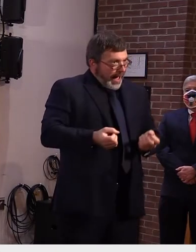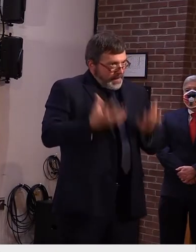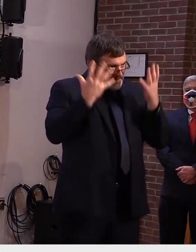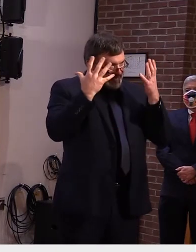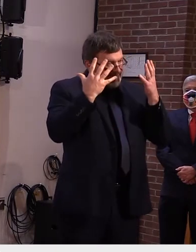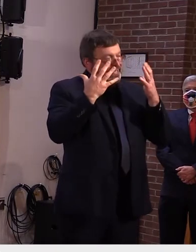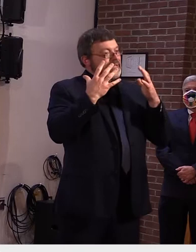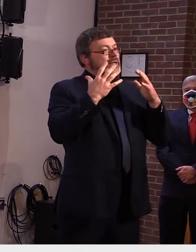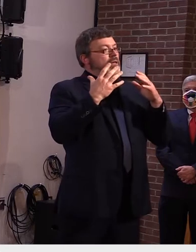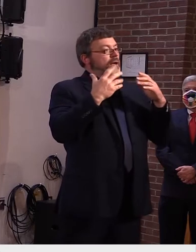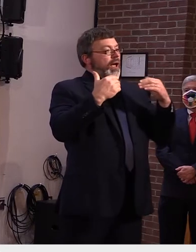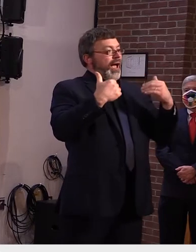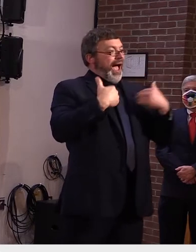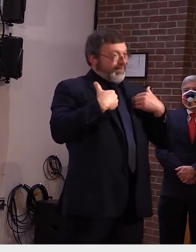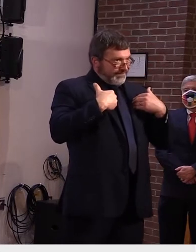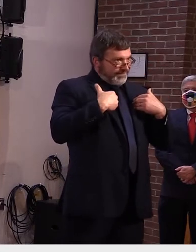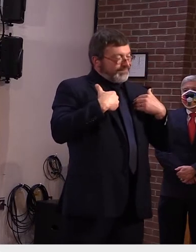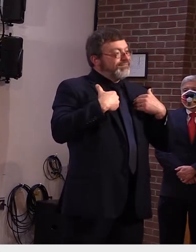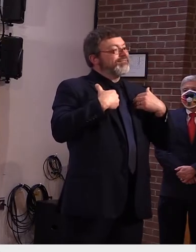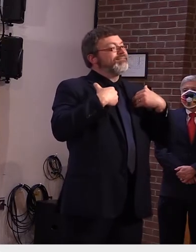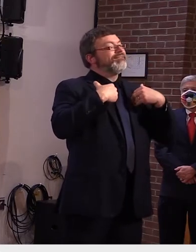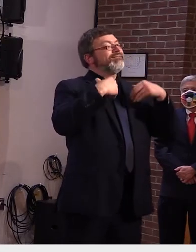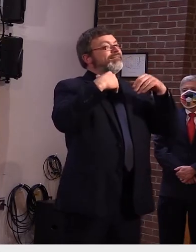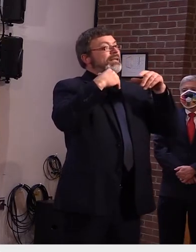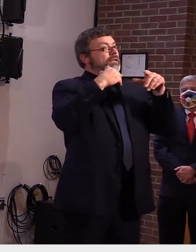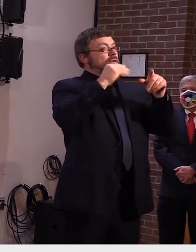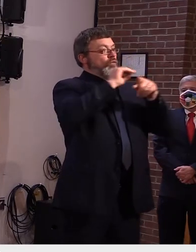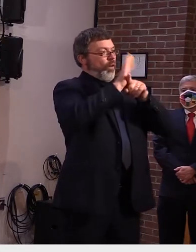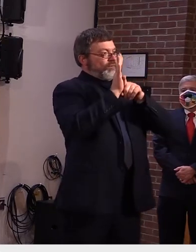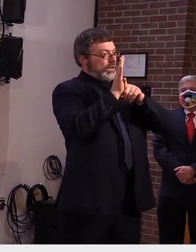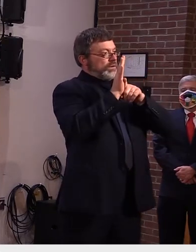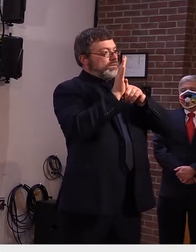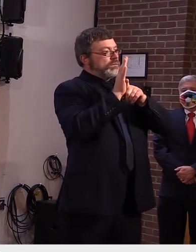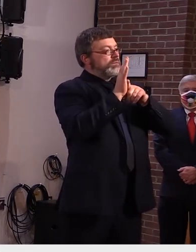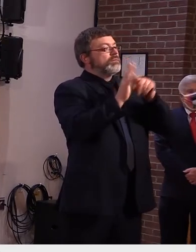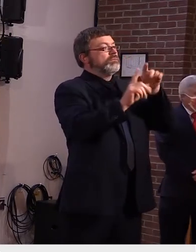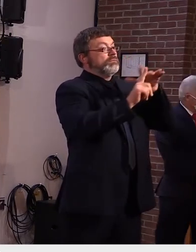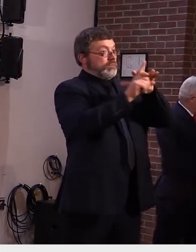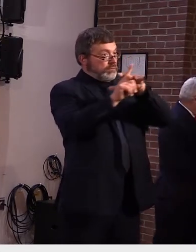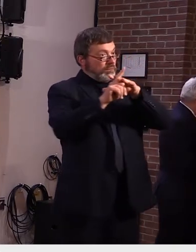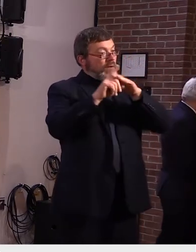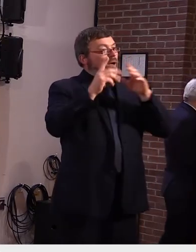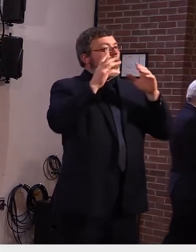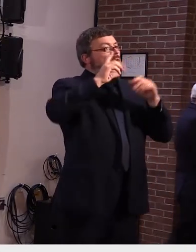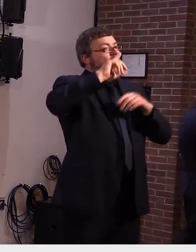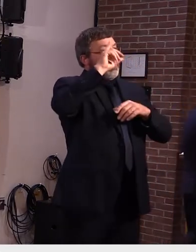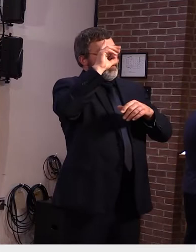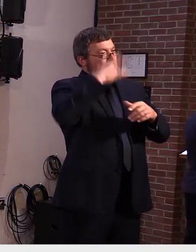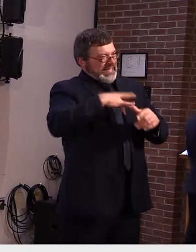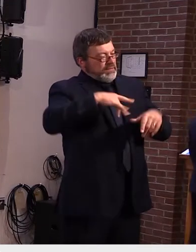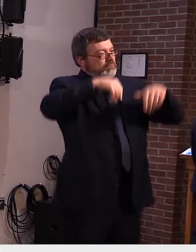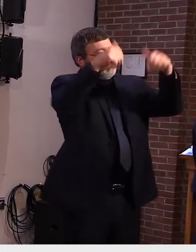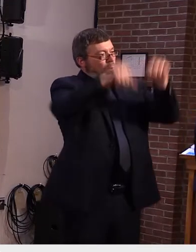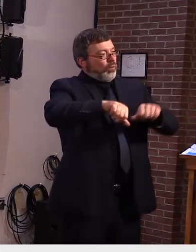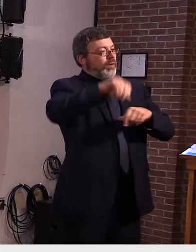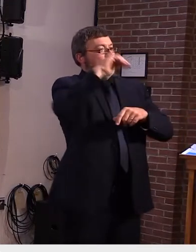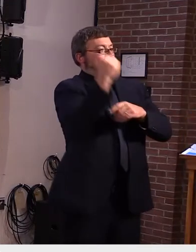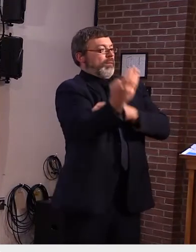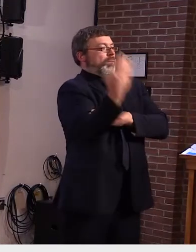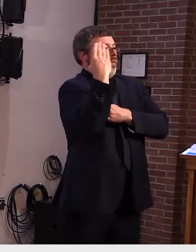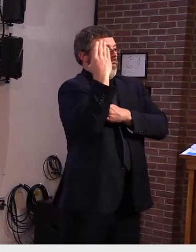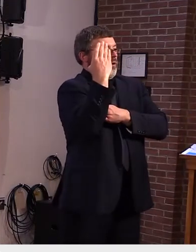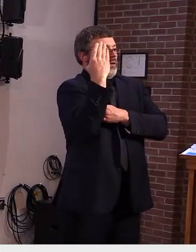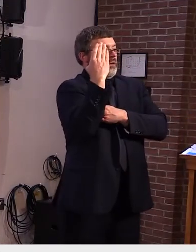weekly it's updated on monday morning and it only includes the cases reported through the